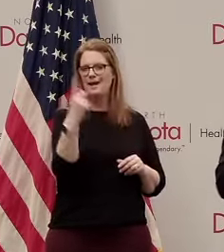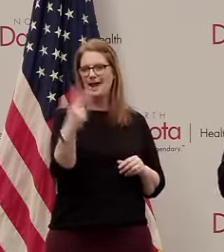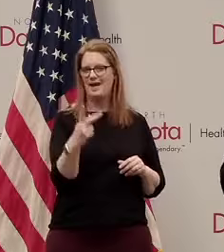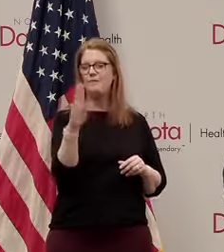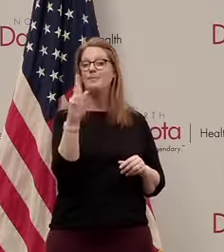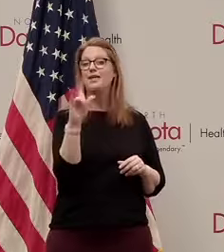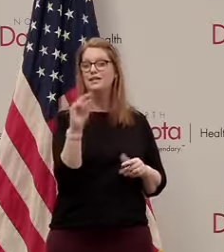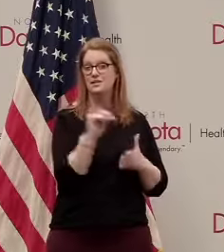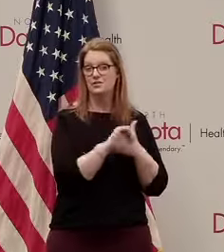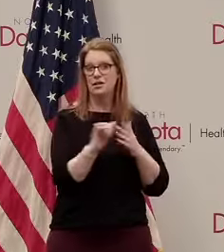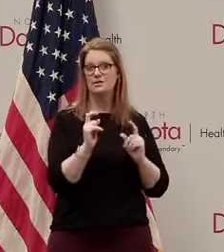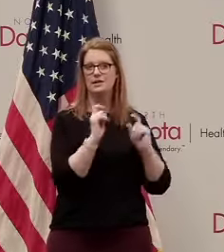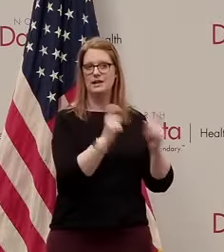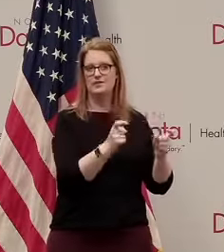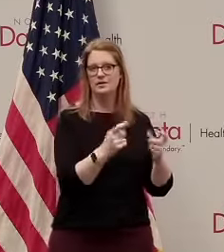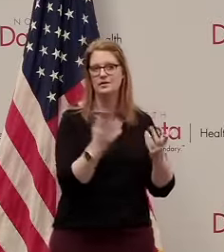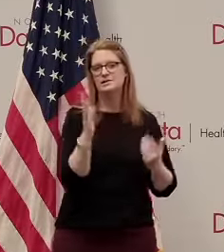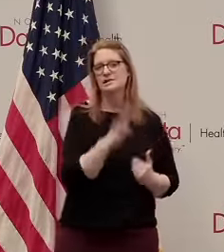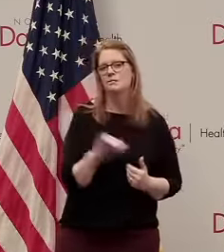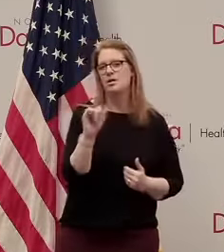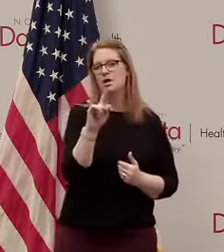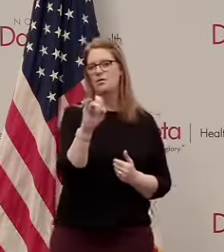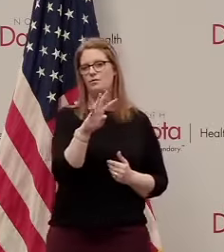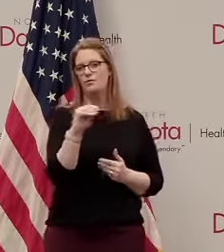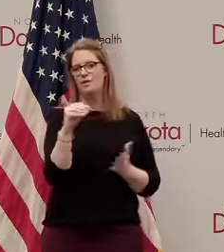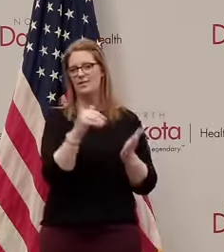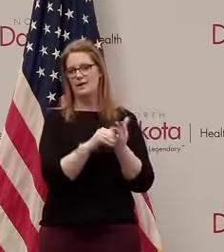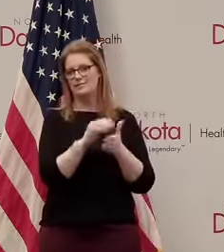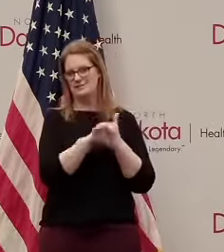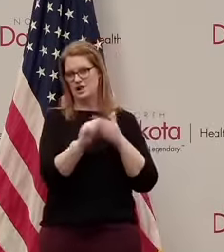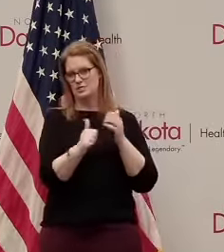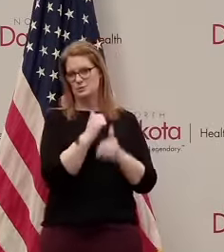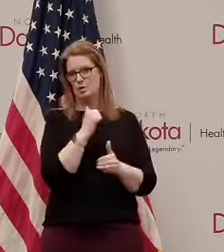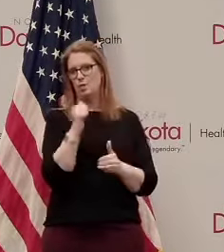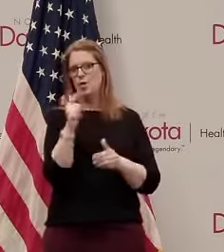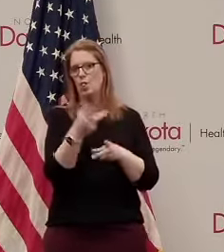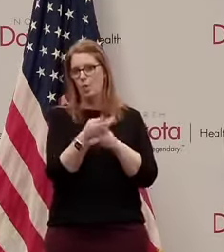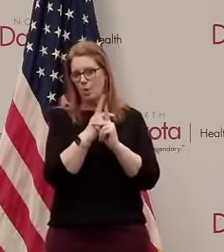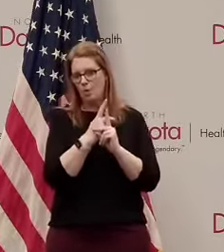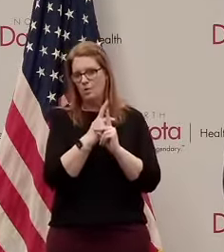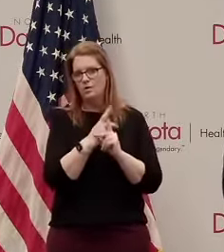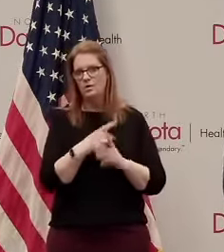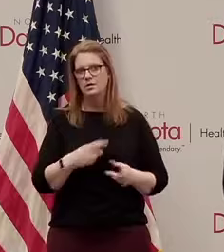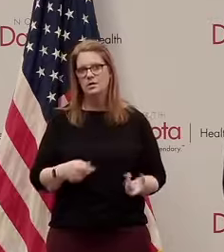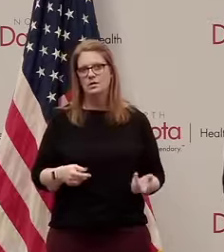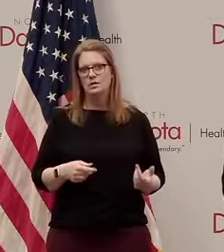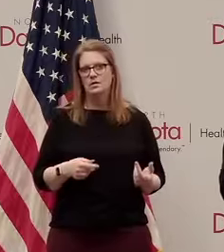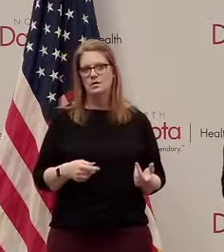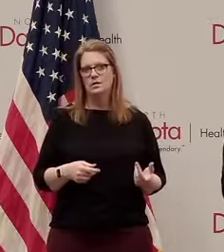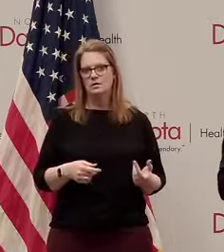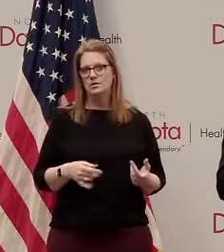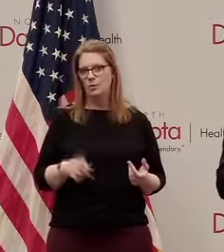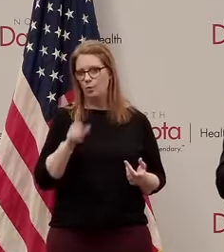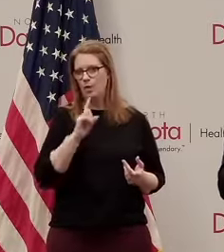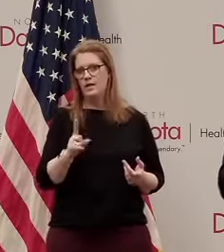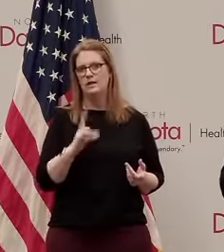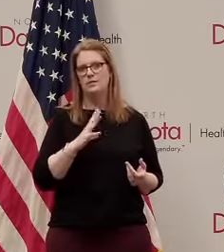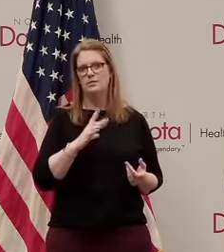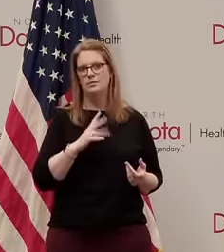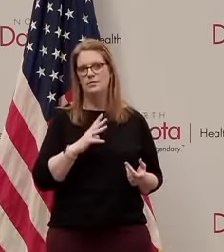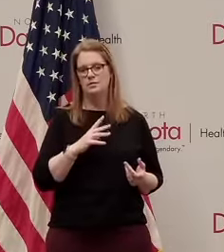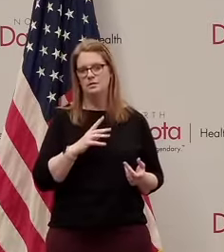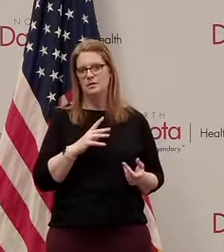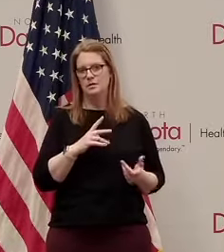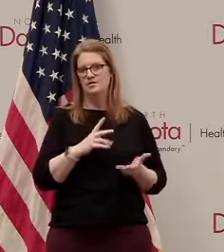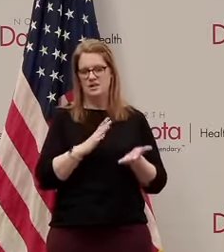and that results in about a hundred and forty thousand dollars per loan so that that that was a remarkable feat and that is a credit